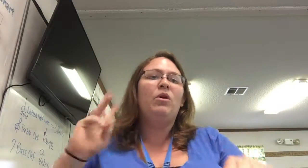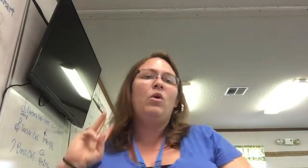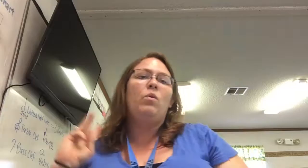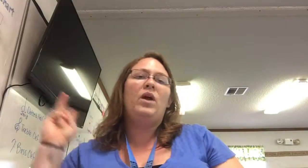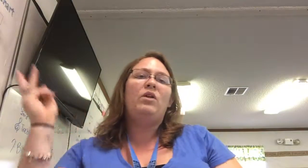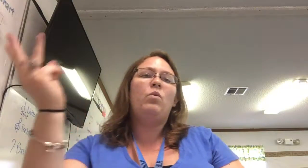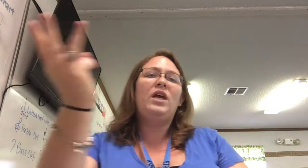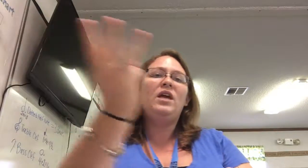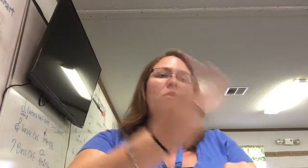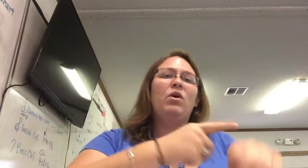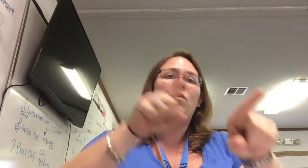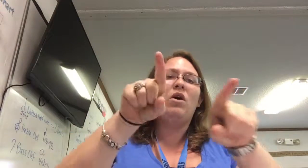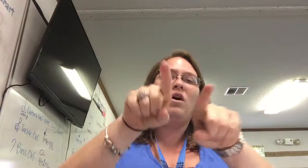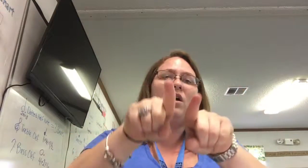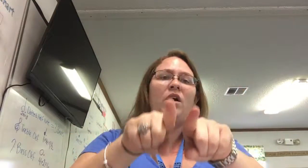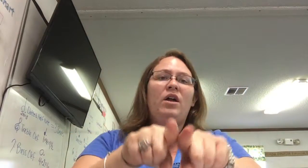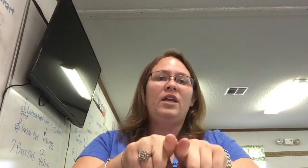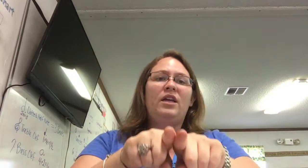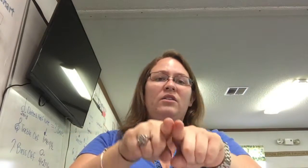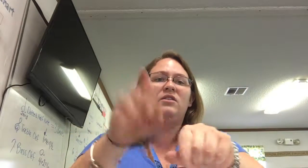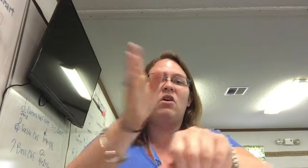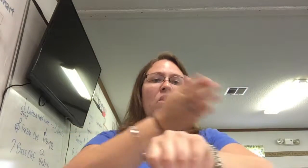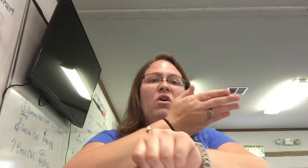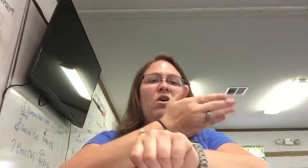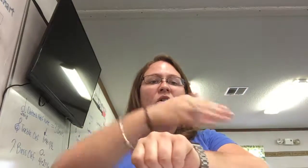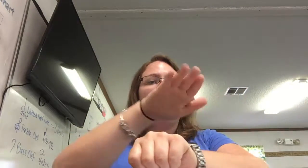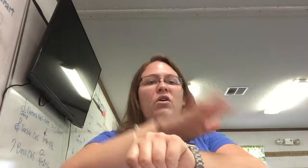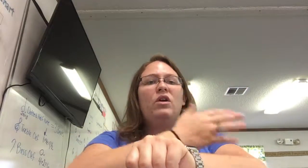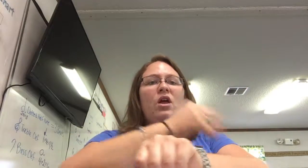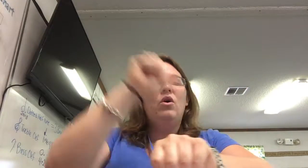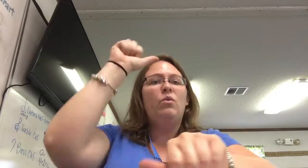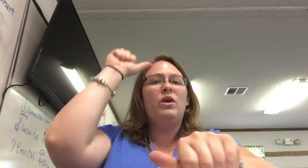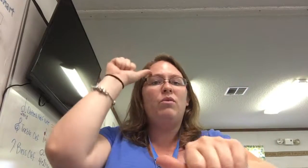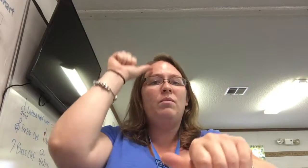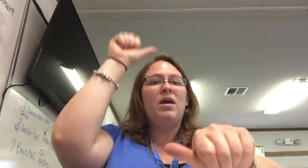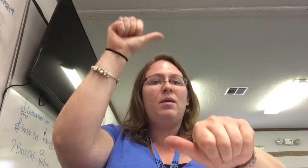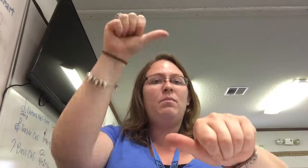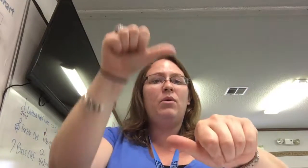When we were one in song. We remember.